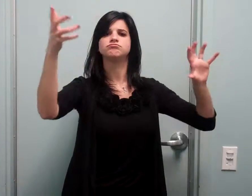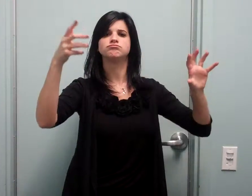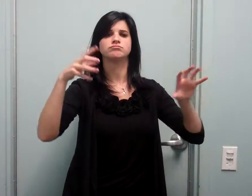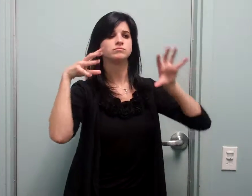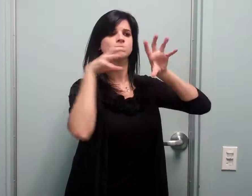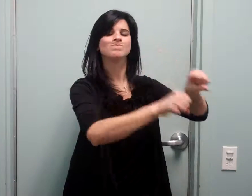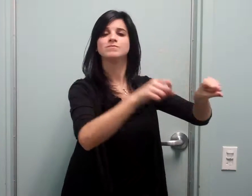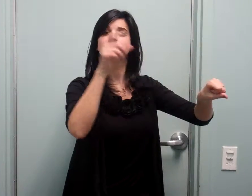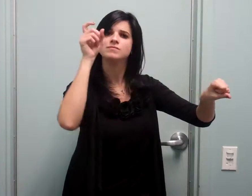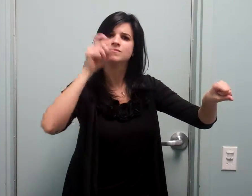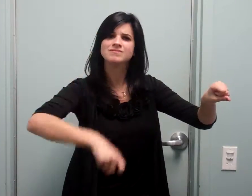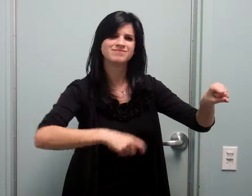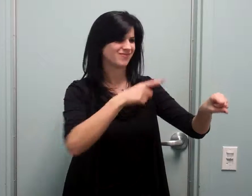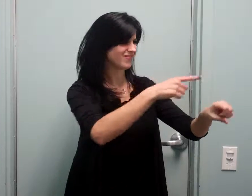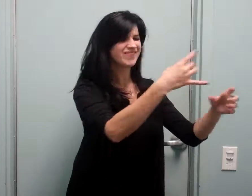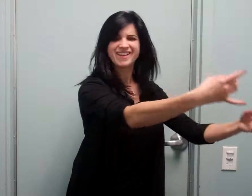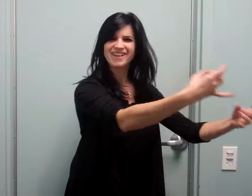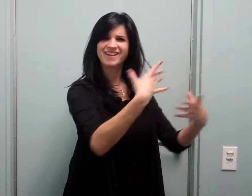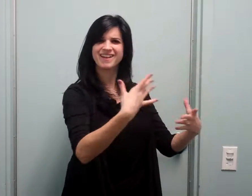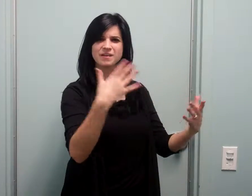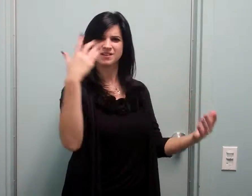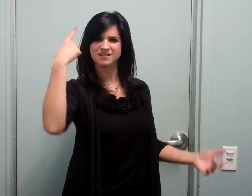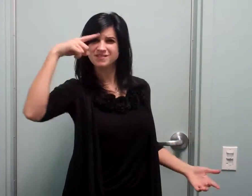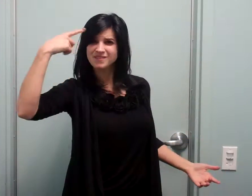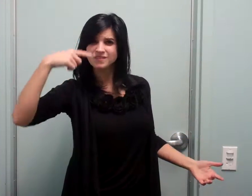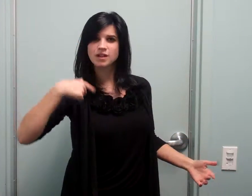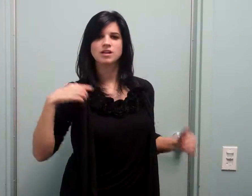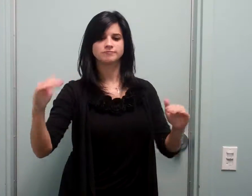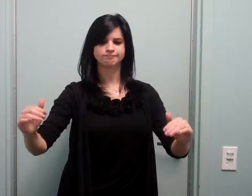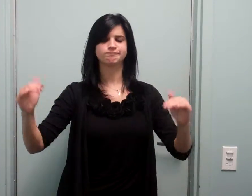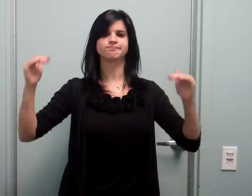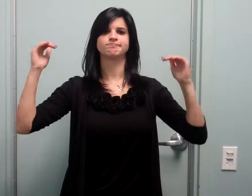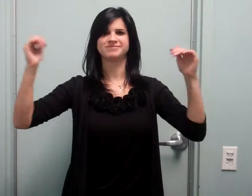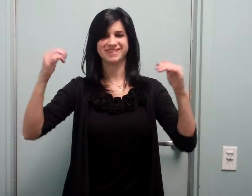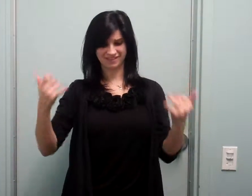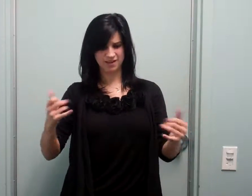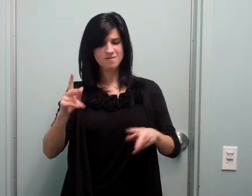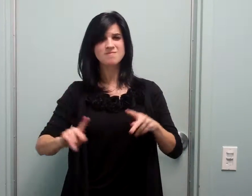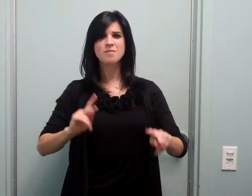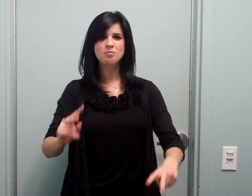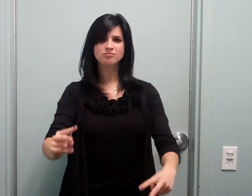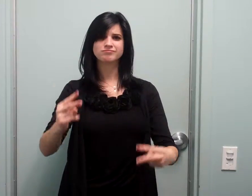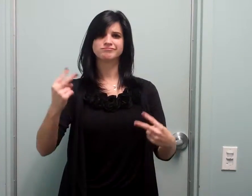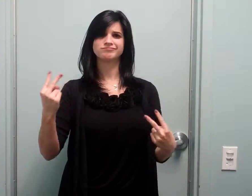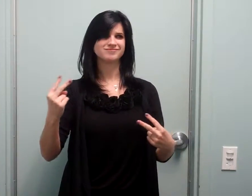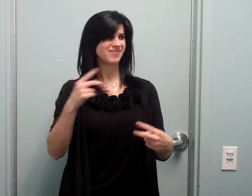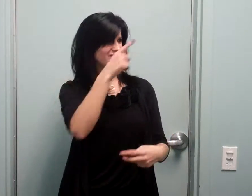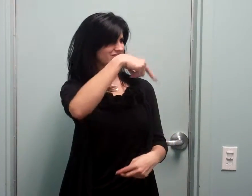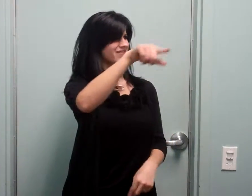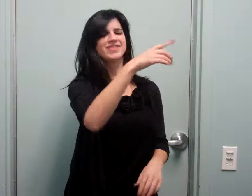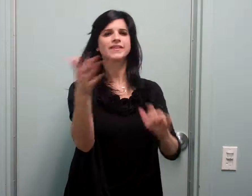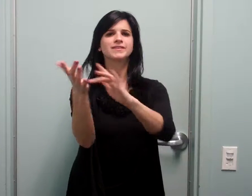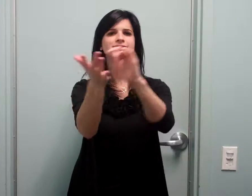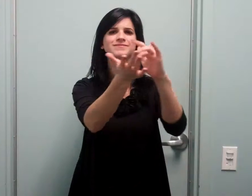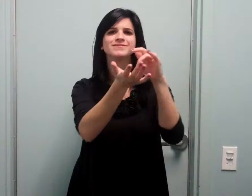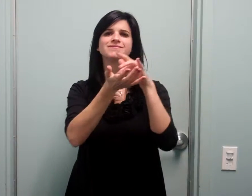label owners hate me, I'm raisin' the status quo up, I'm overcharging, for what they did to the co-crush, pay us like you owe us, but only is it,